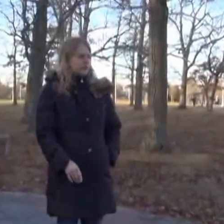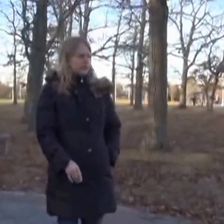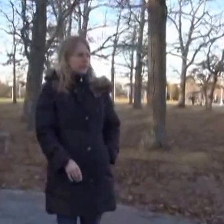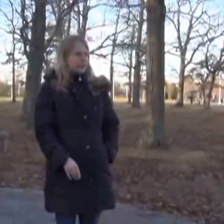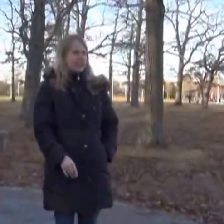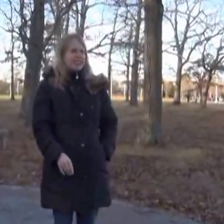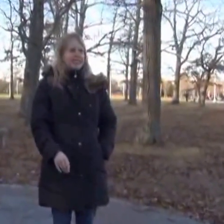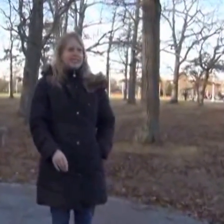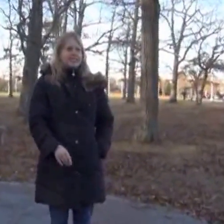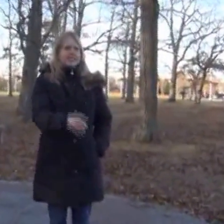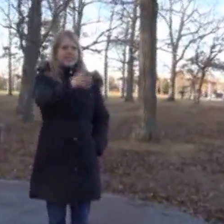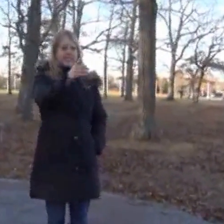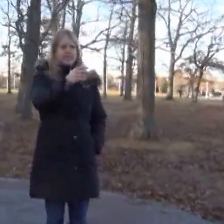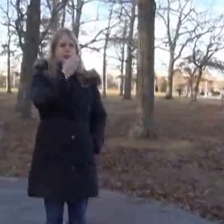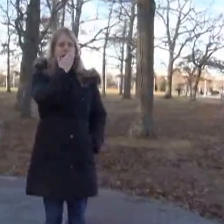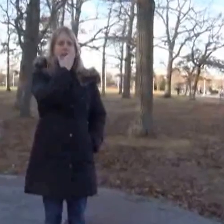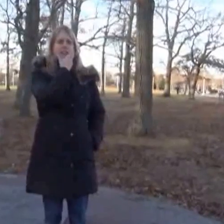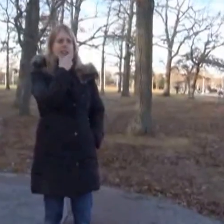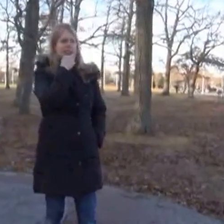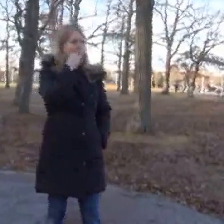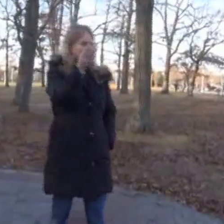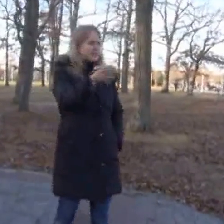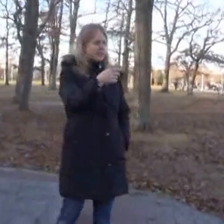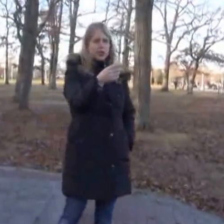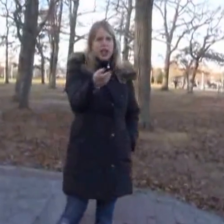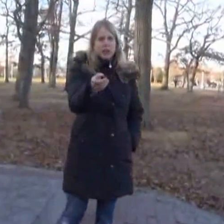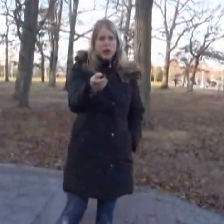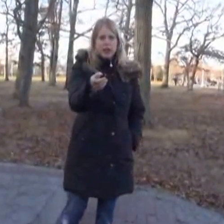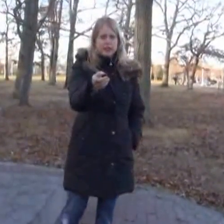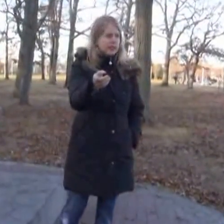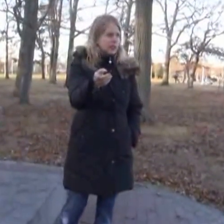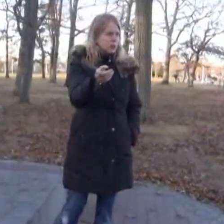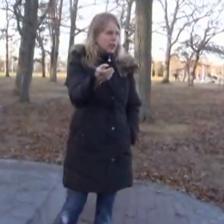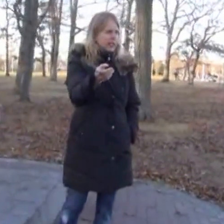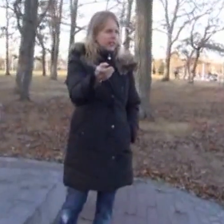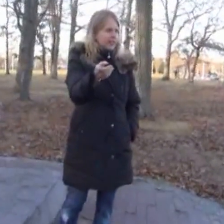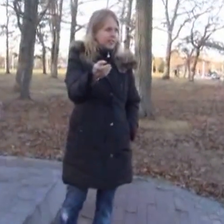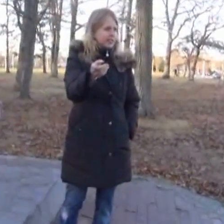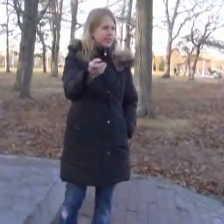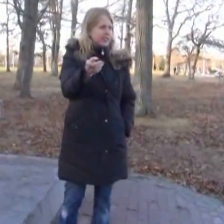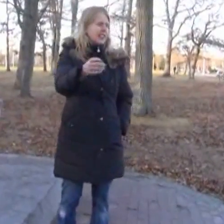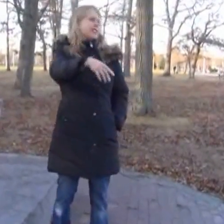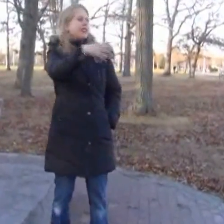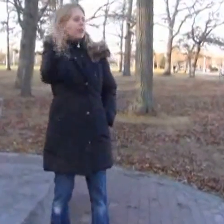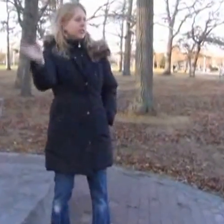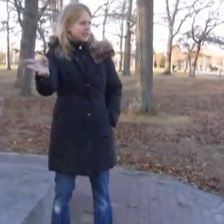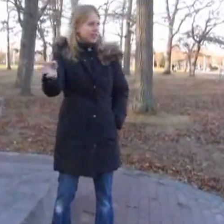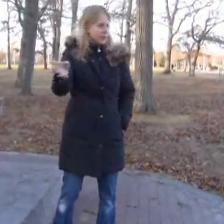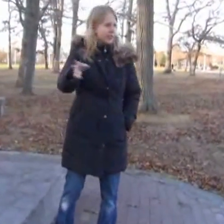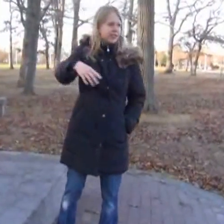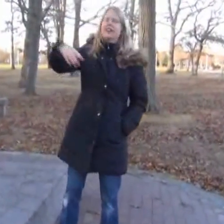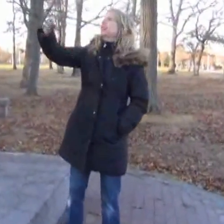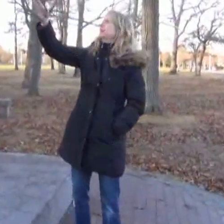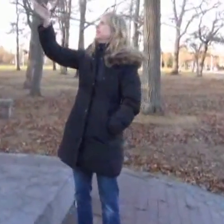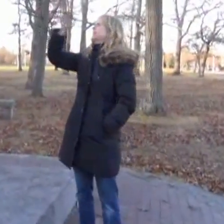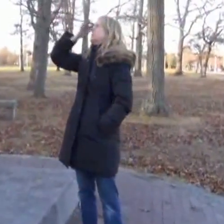here they are. Okay. So I'll, I'll, I'll, should I pause and wait or... Oh, they'll miss some of it. I'll tell you.